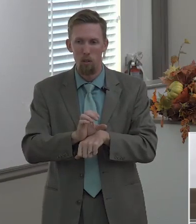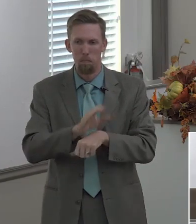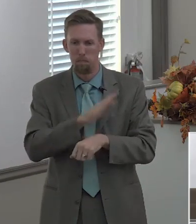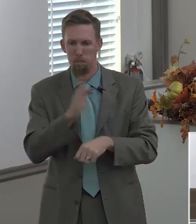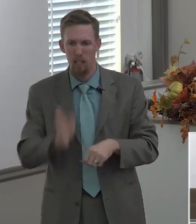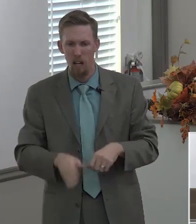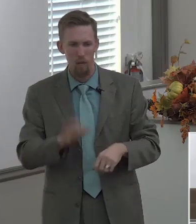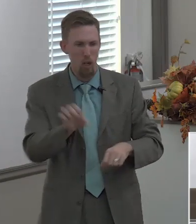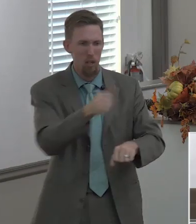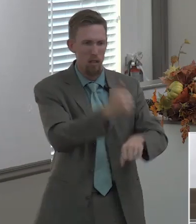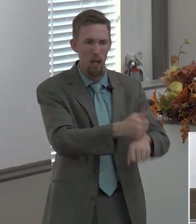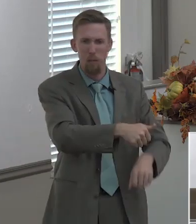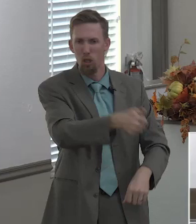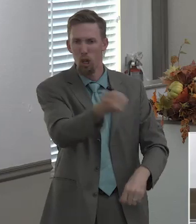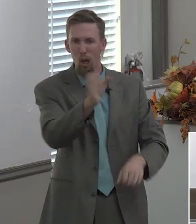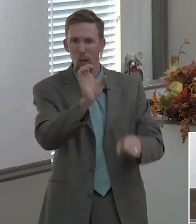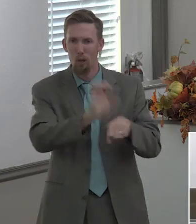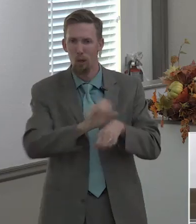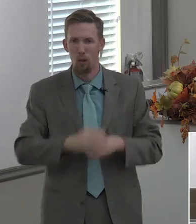one church